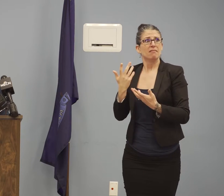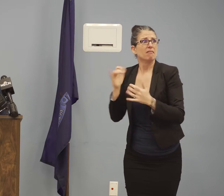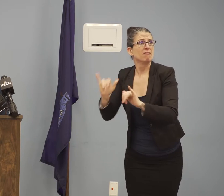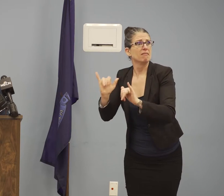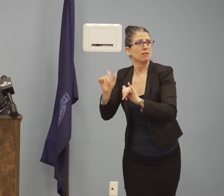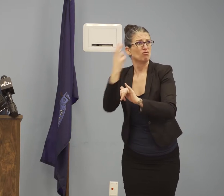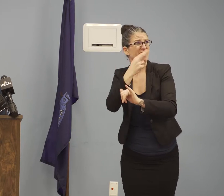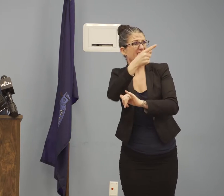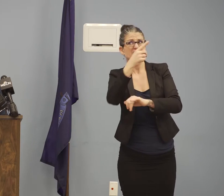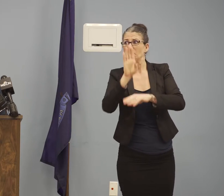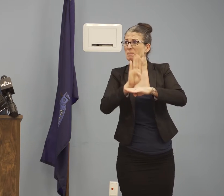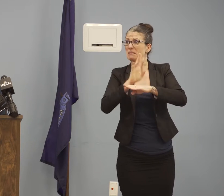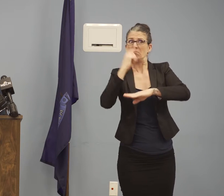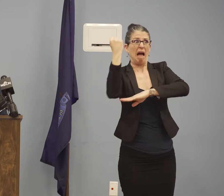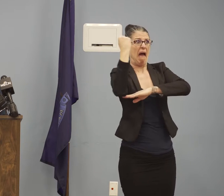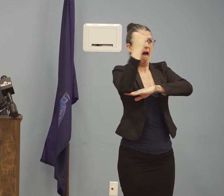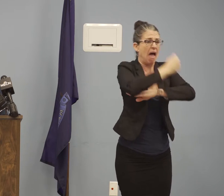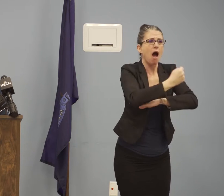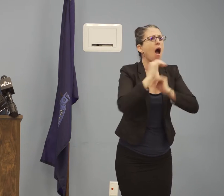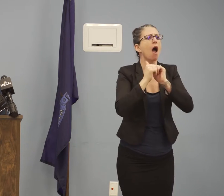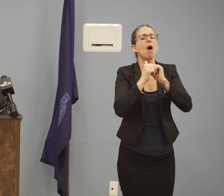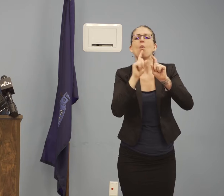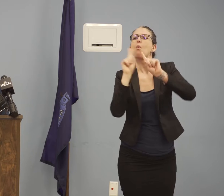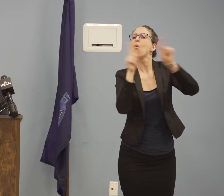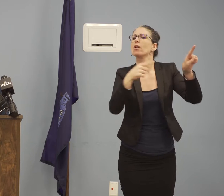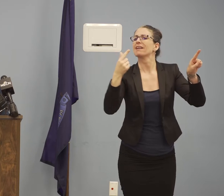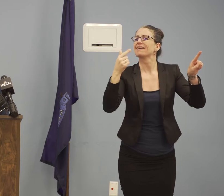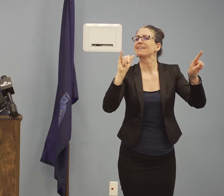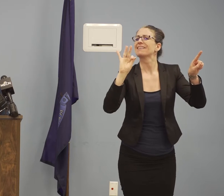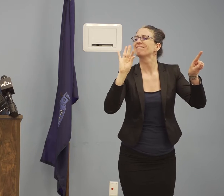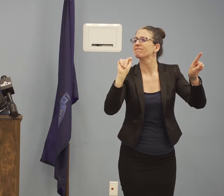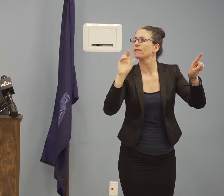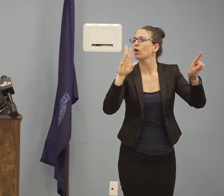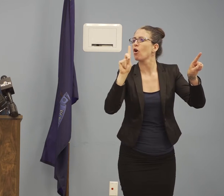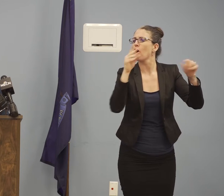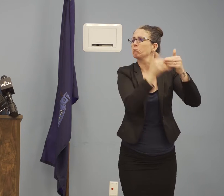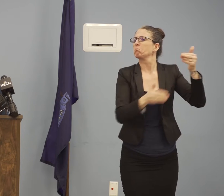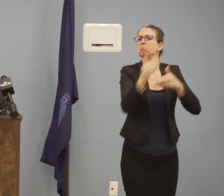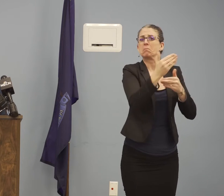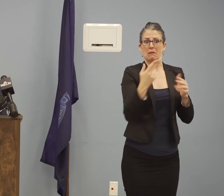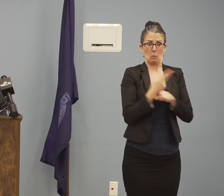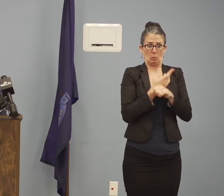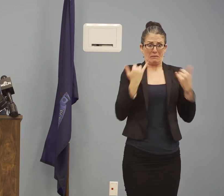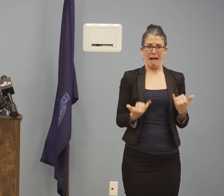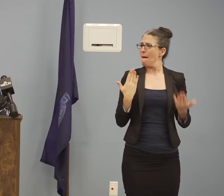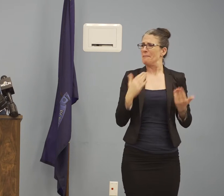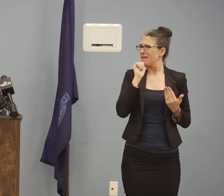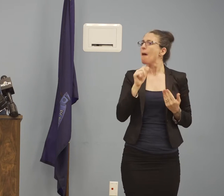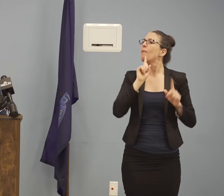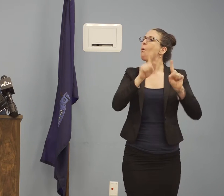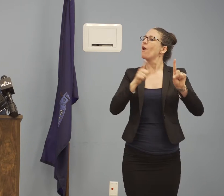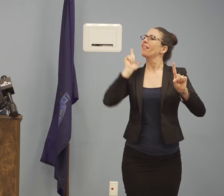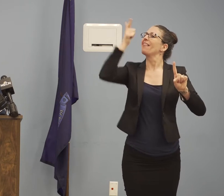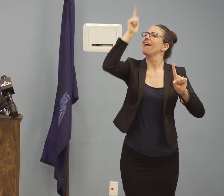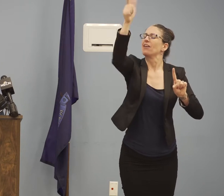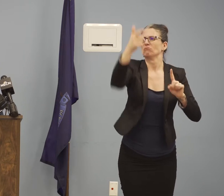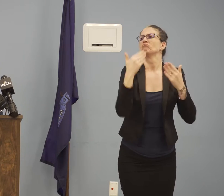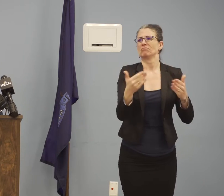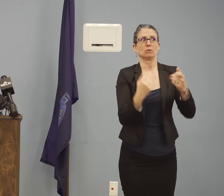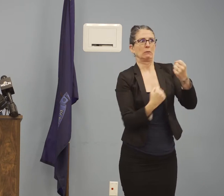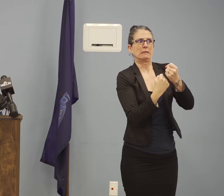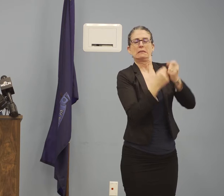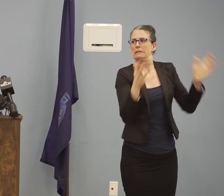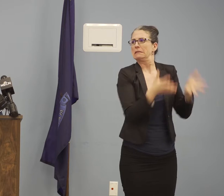all gatherings of more than 10 people, those that are primarily social, personal, or discretionary events